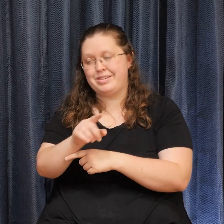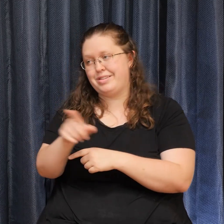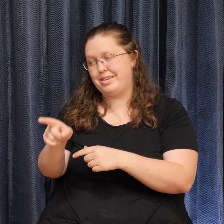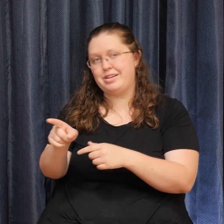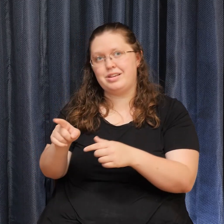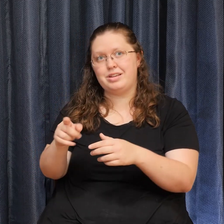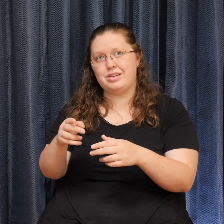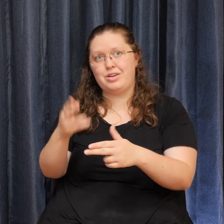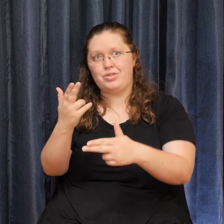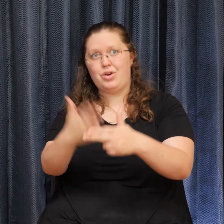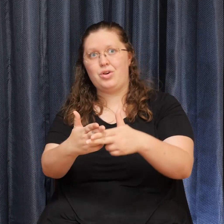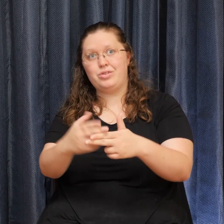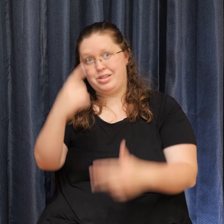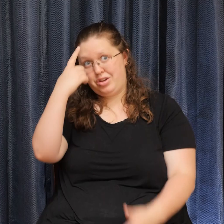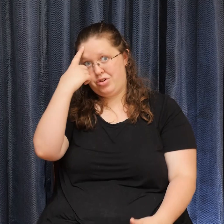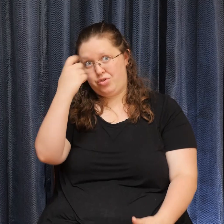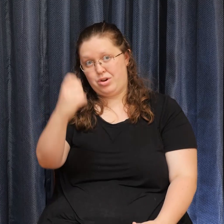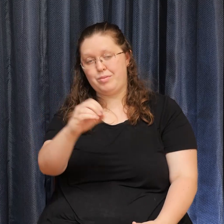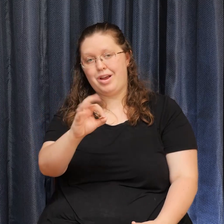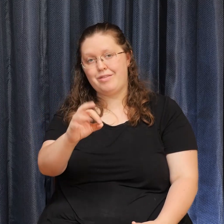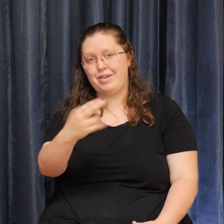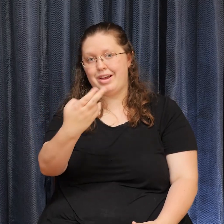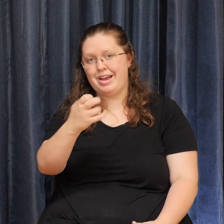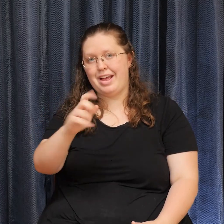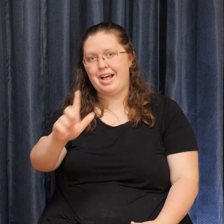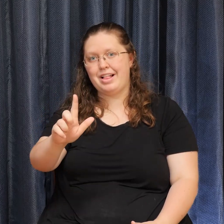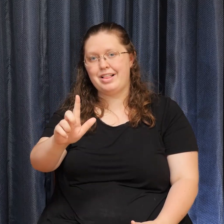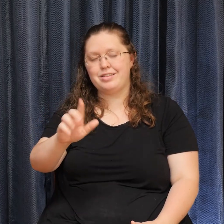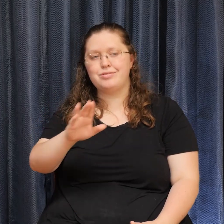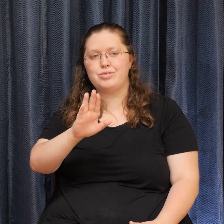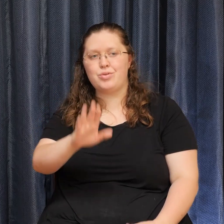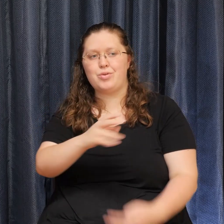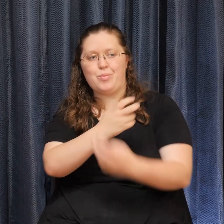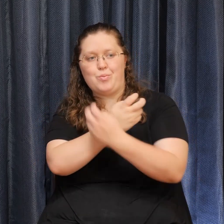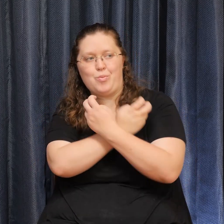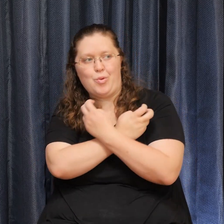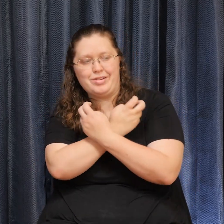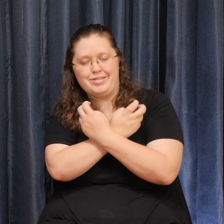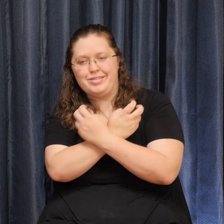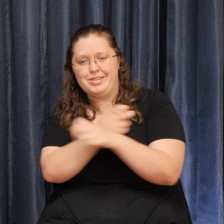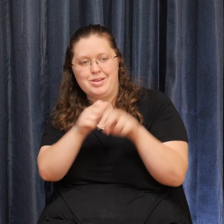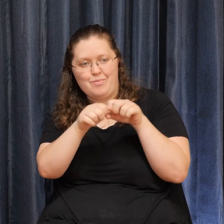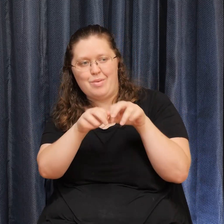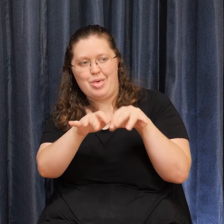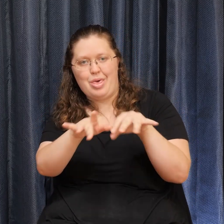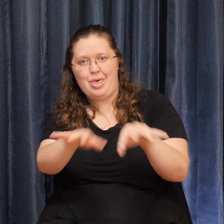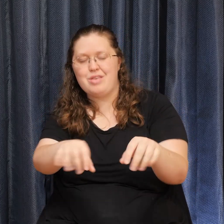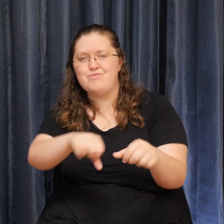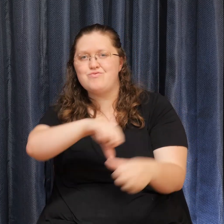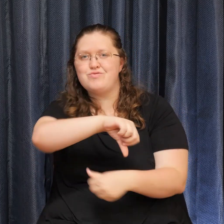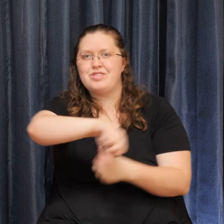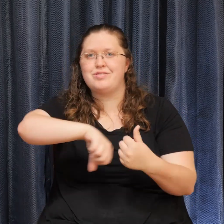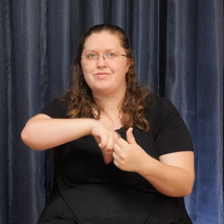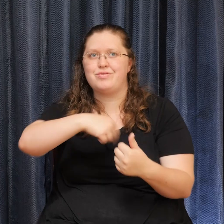And transfer your poison To one another Because we are afraid To ask for clarifications